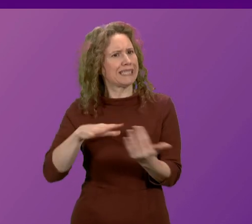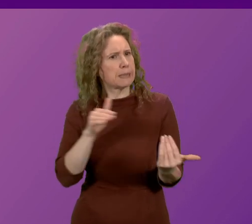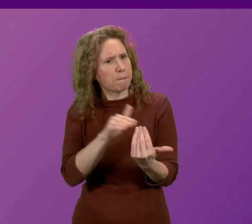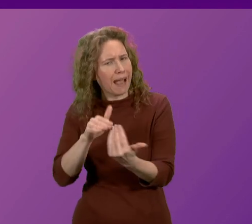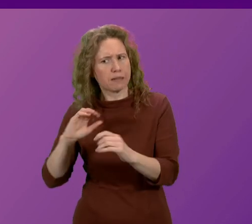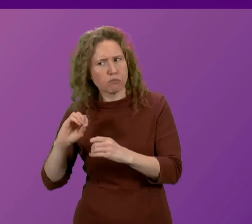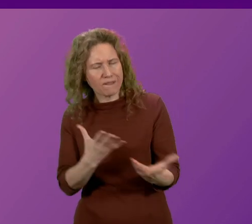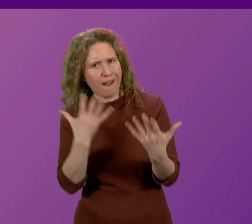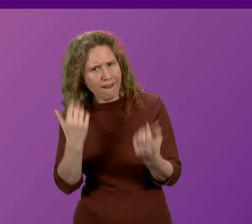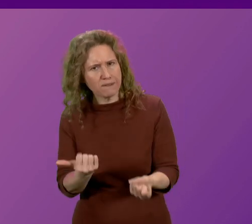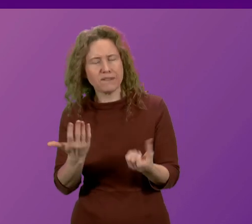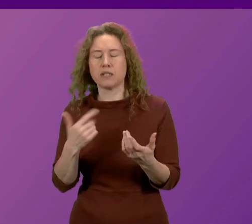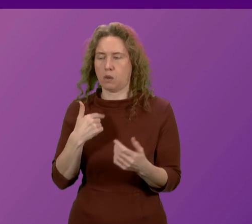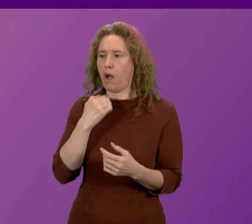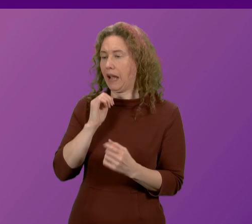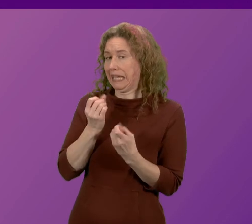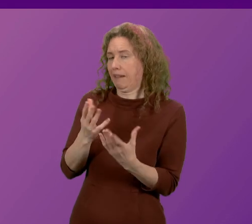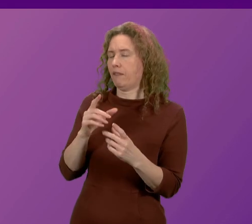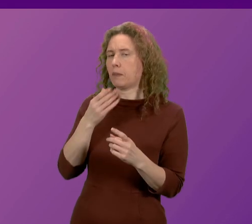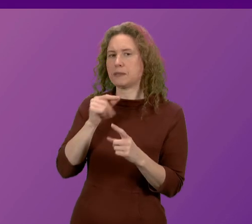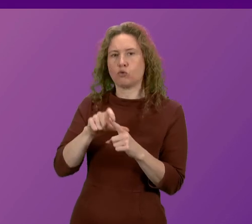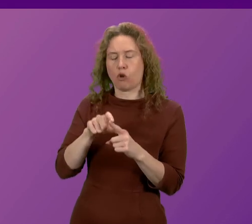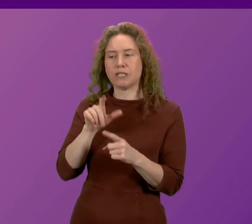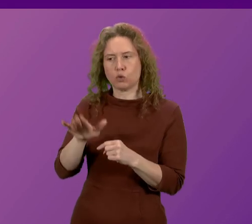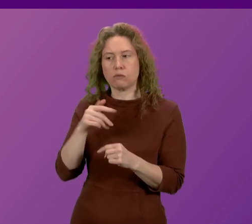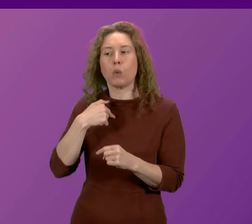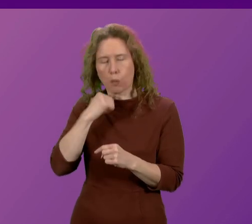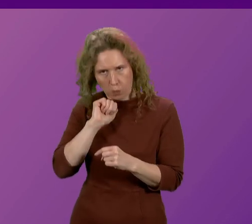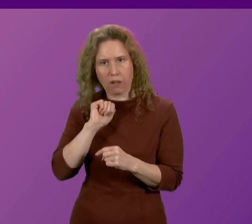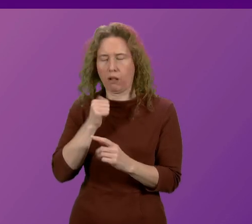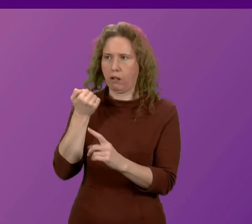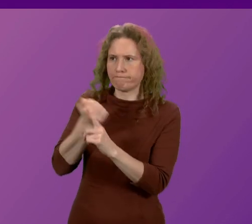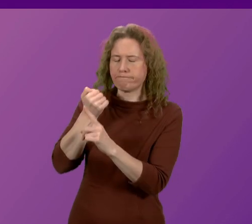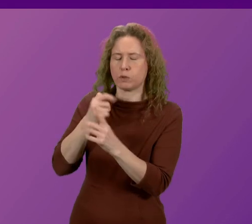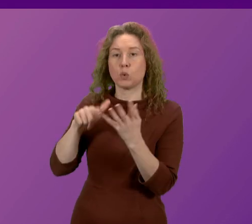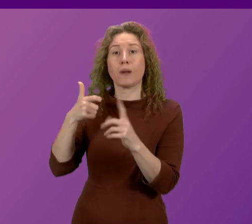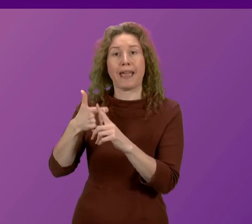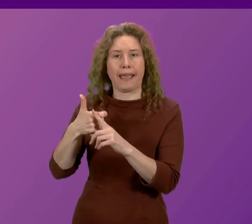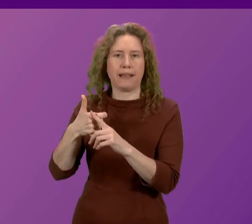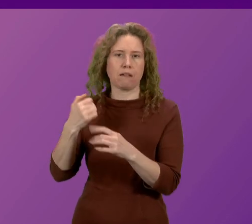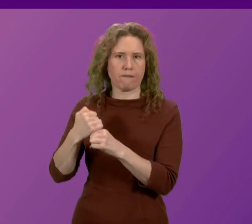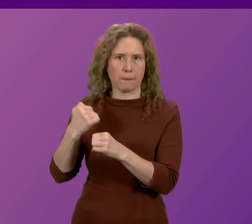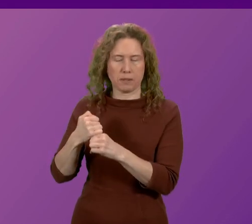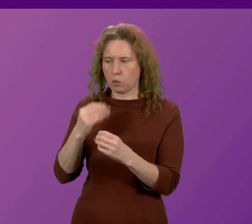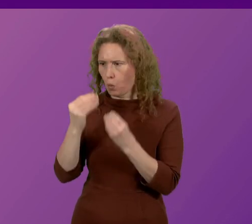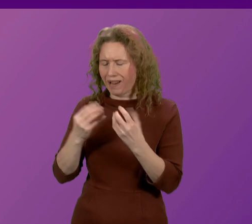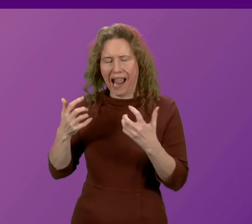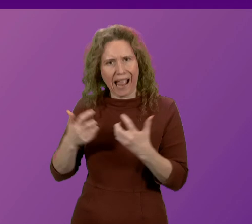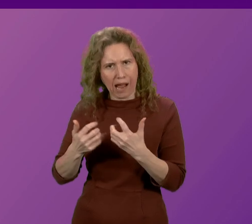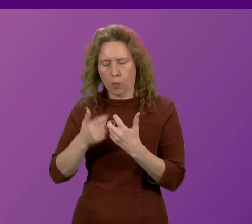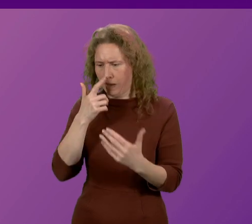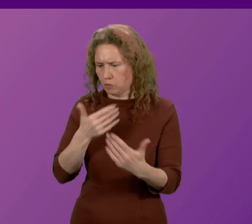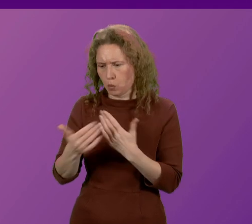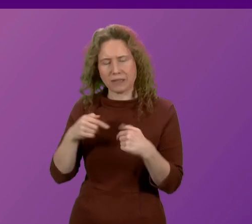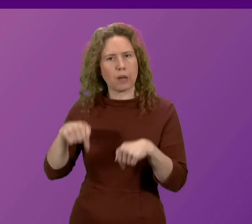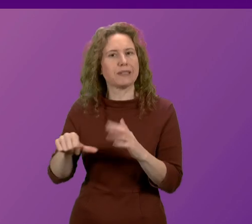and I give Mr Dorris the assurance that we will make those representations to the United Kingdom government to determine how these issues